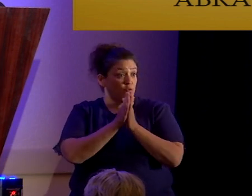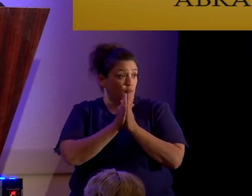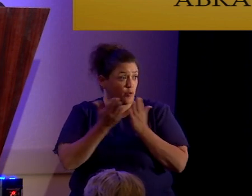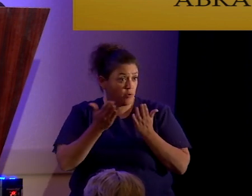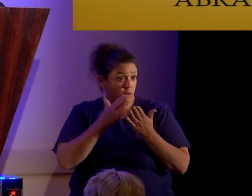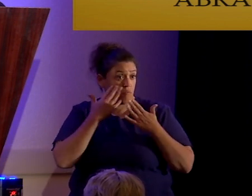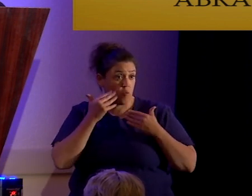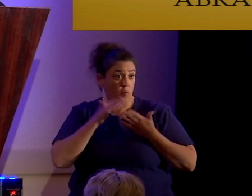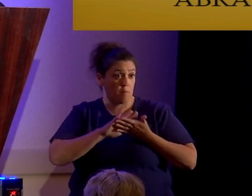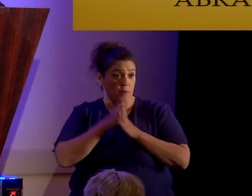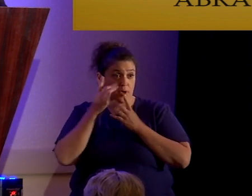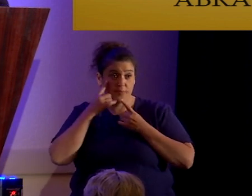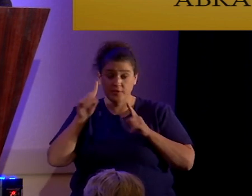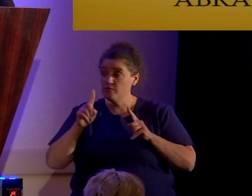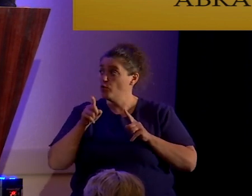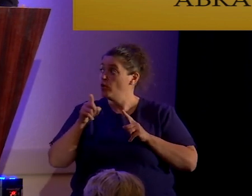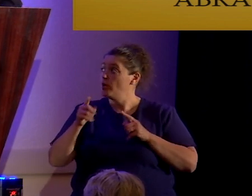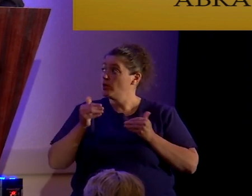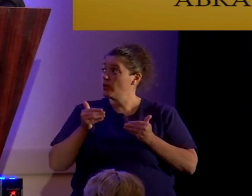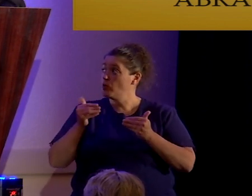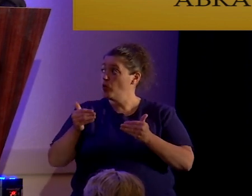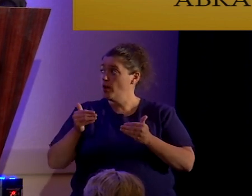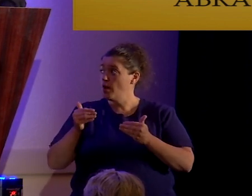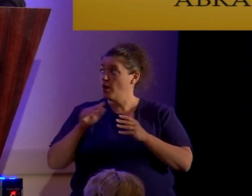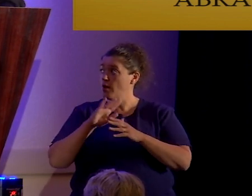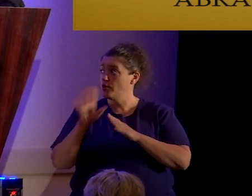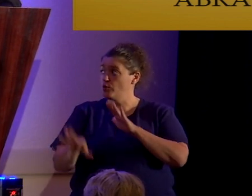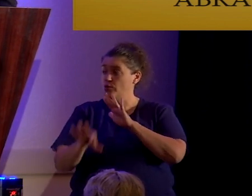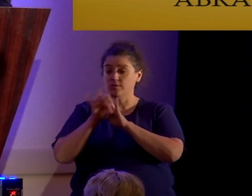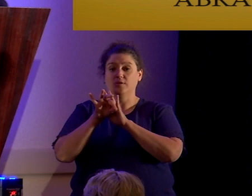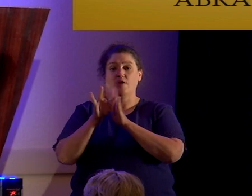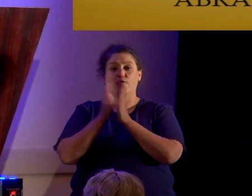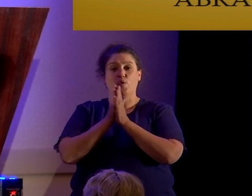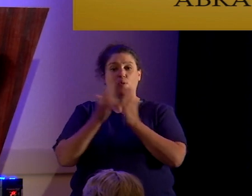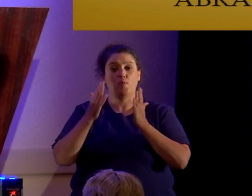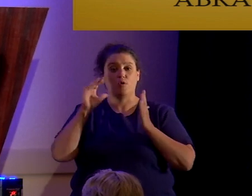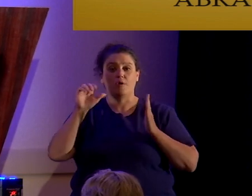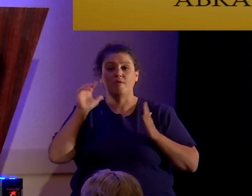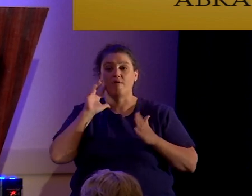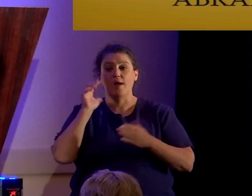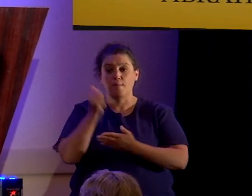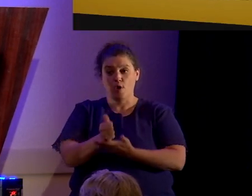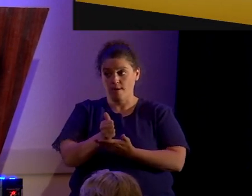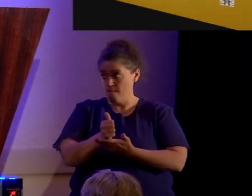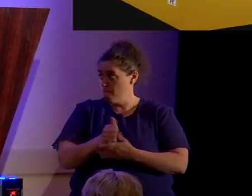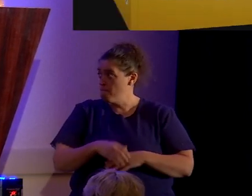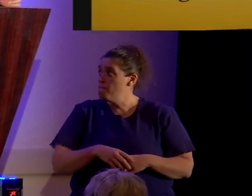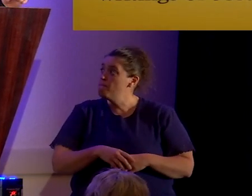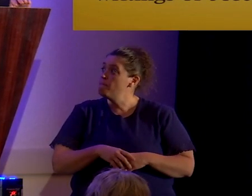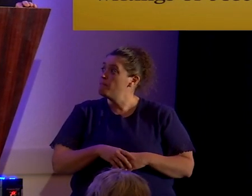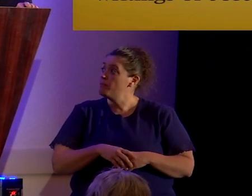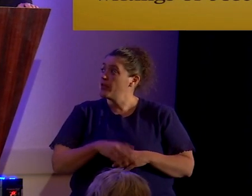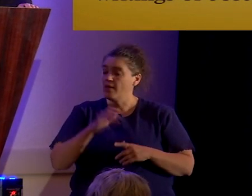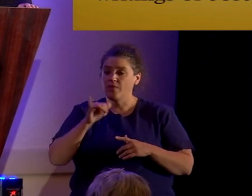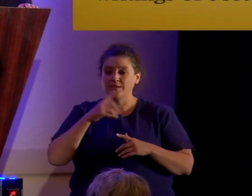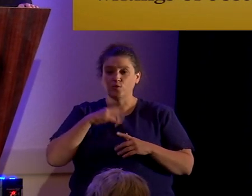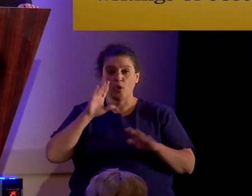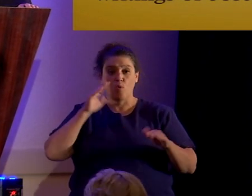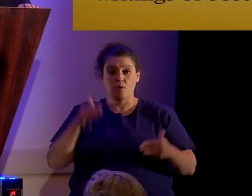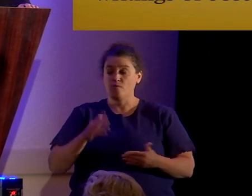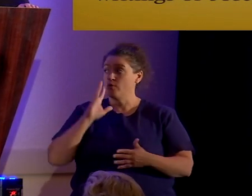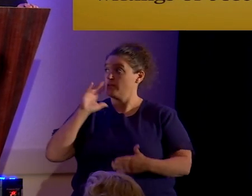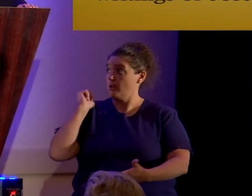Smith went on to the discovery of the Book of Abraham, which I want to focus on now.